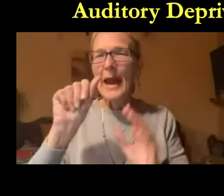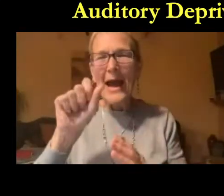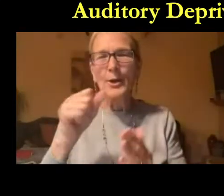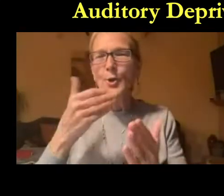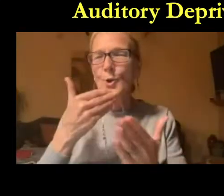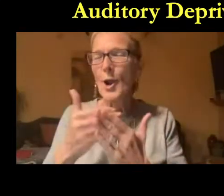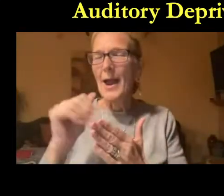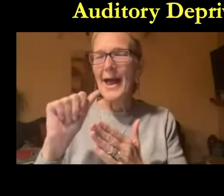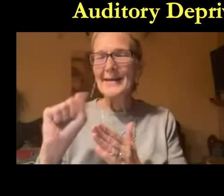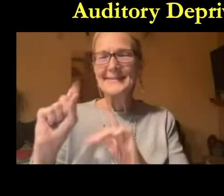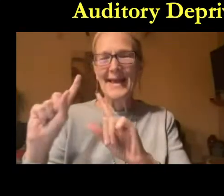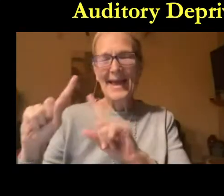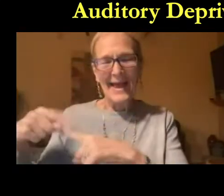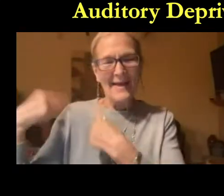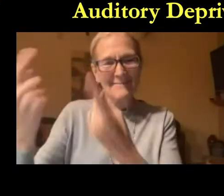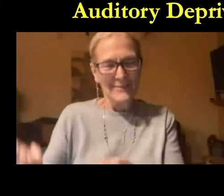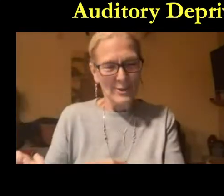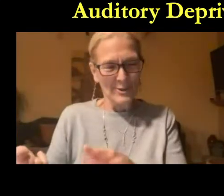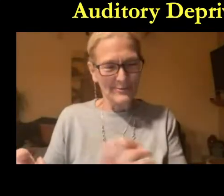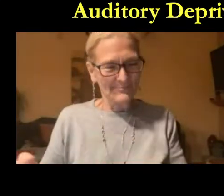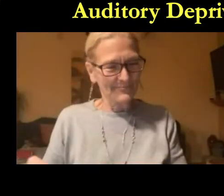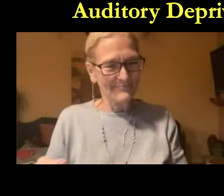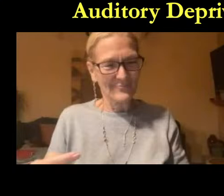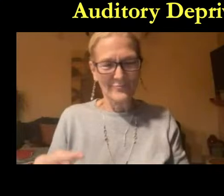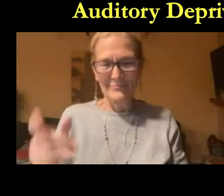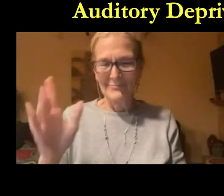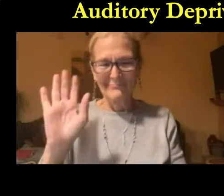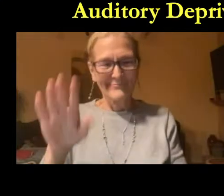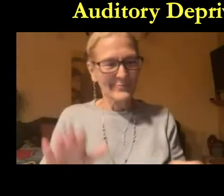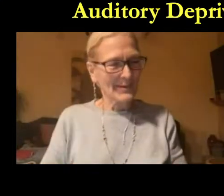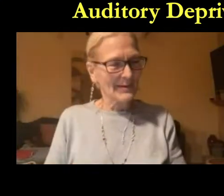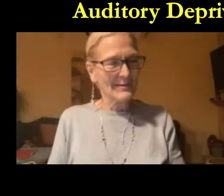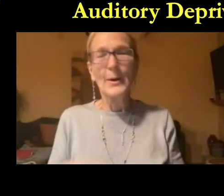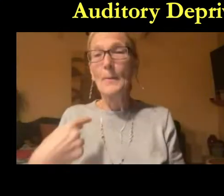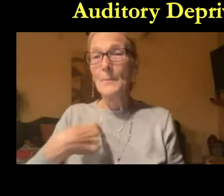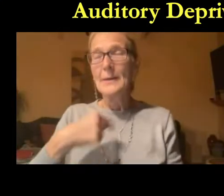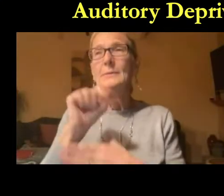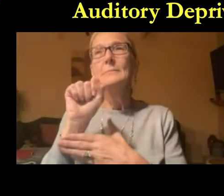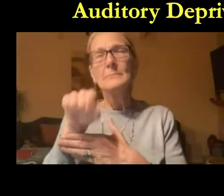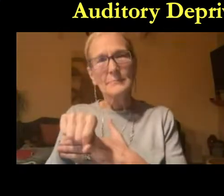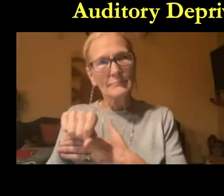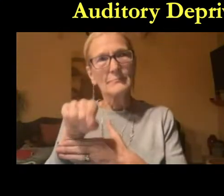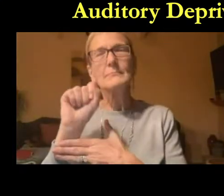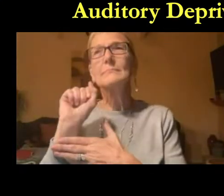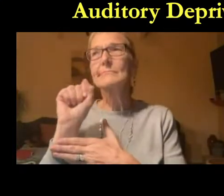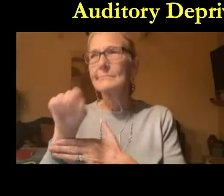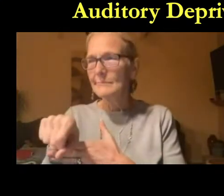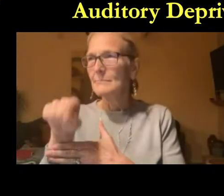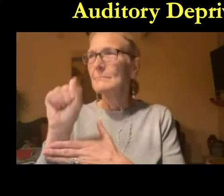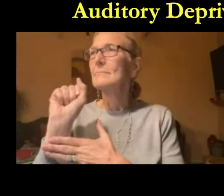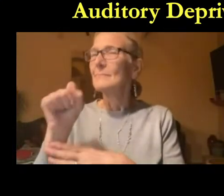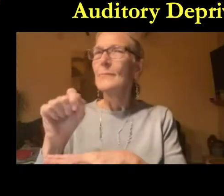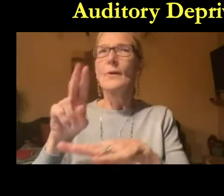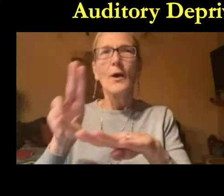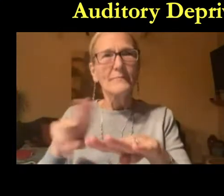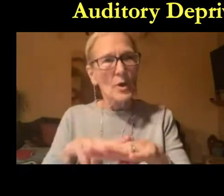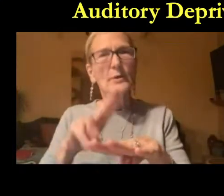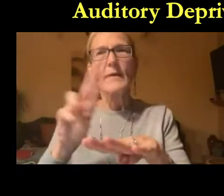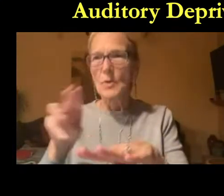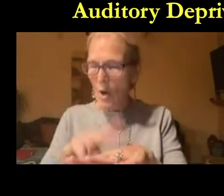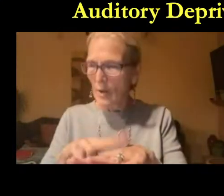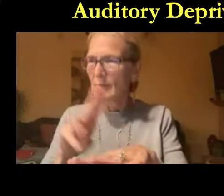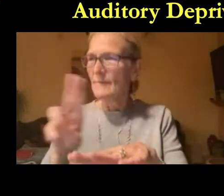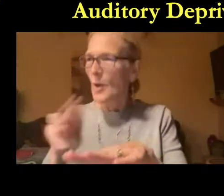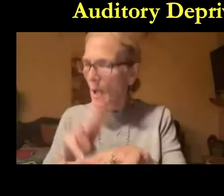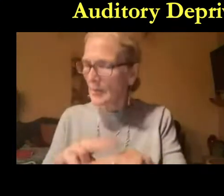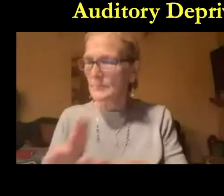this is marla speaking wow that was as good as we've ever